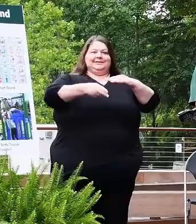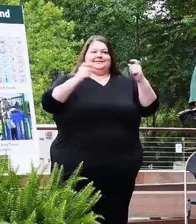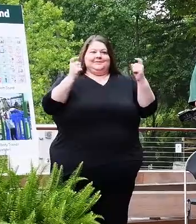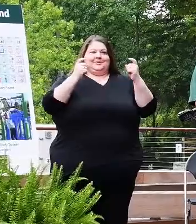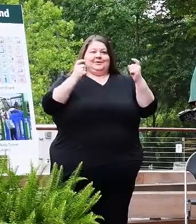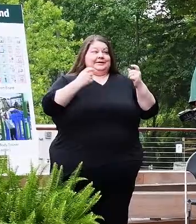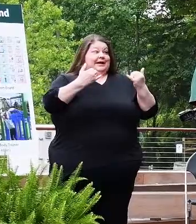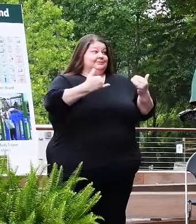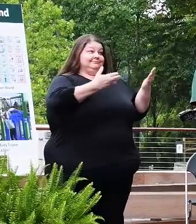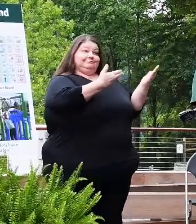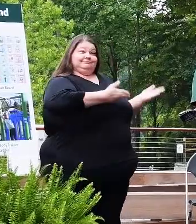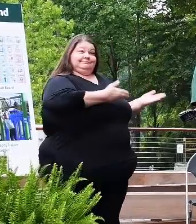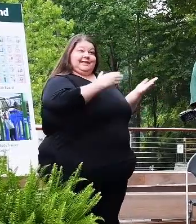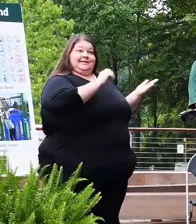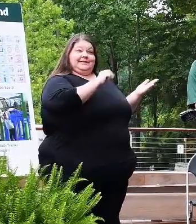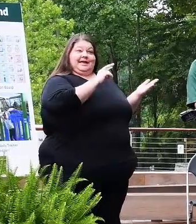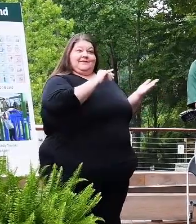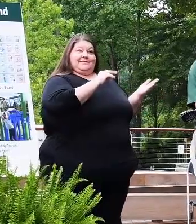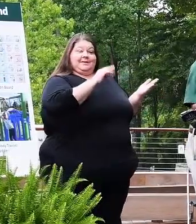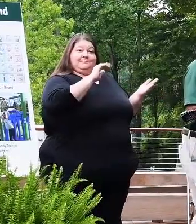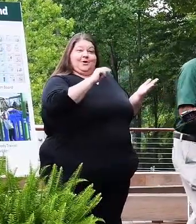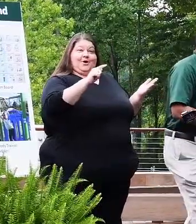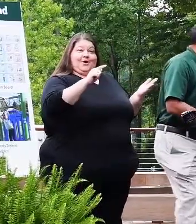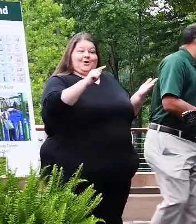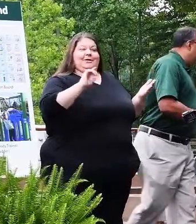Dr. Calvin Ball to the podium to say a few words.